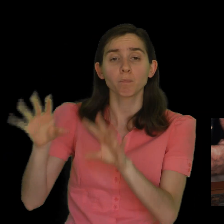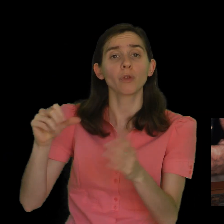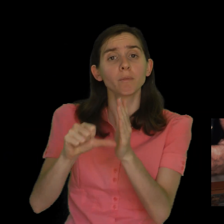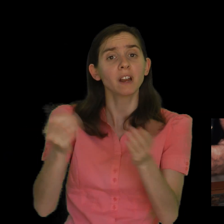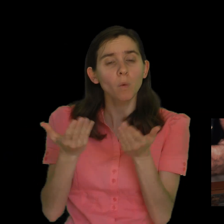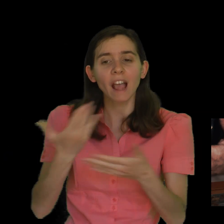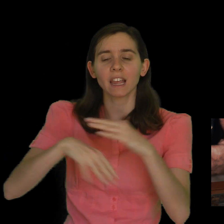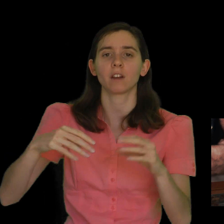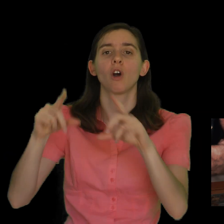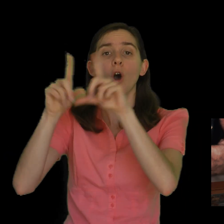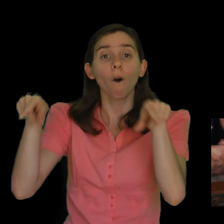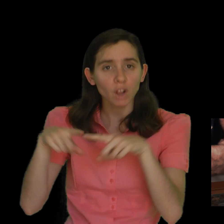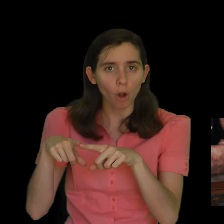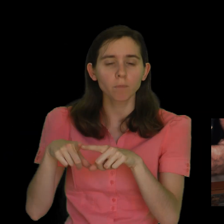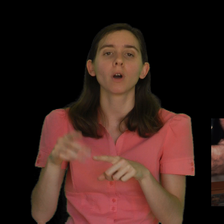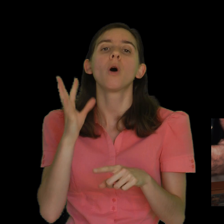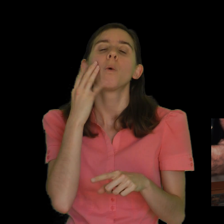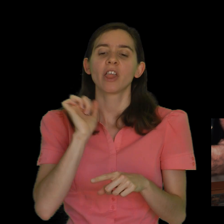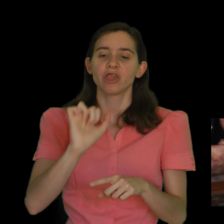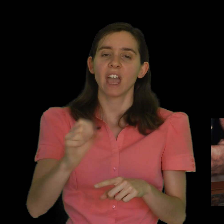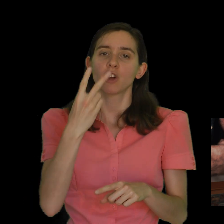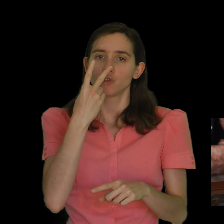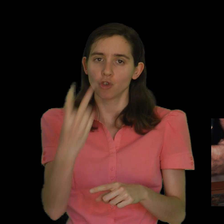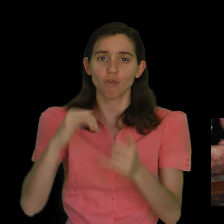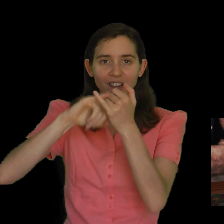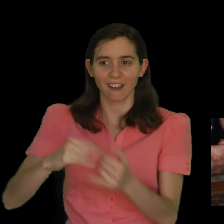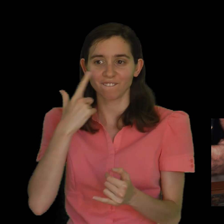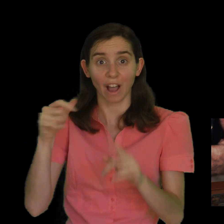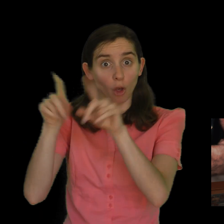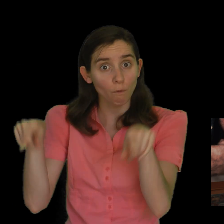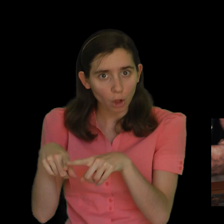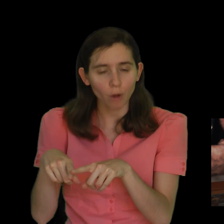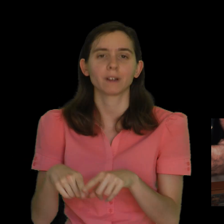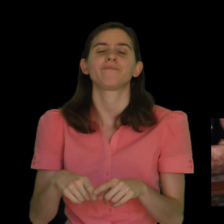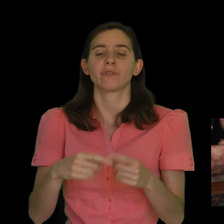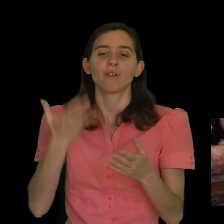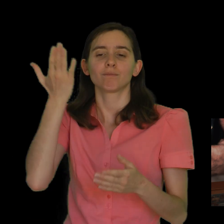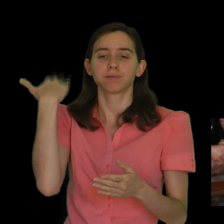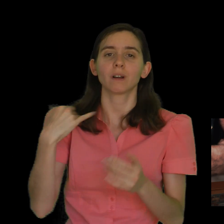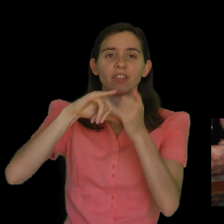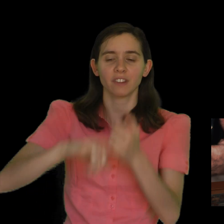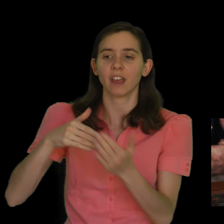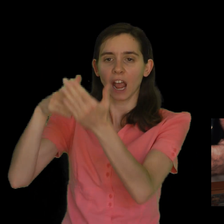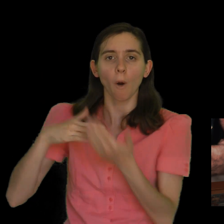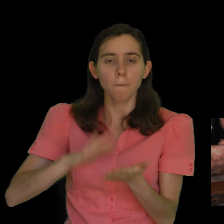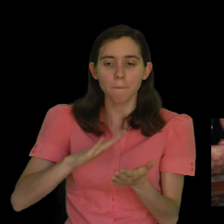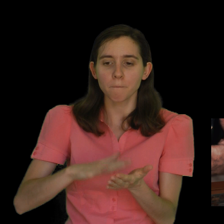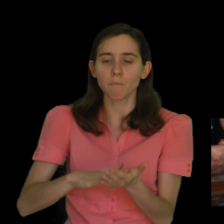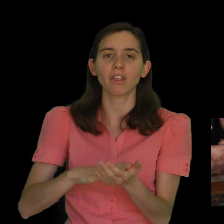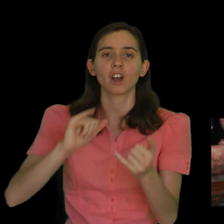when their two-year-old son found it. Now, the little fellow had on occasion helped his mother to shred junk mail and so forth in a shredder